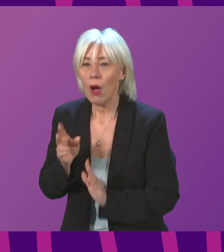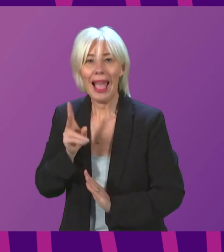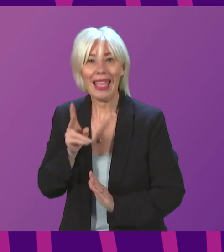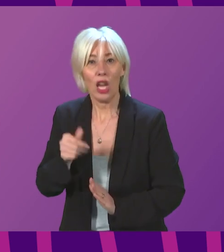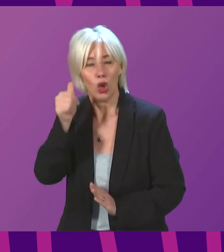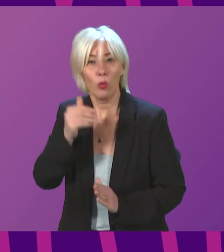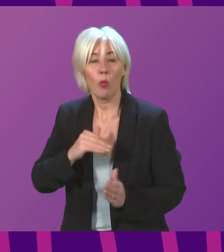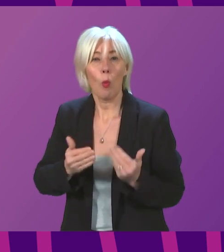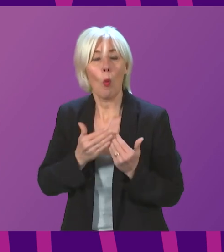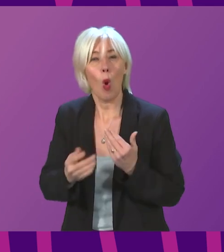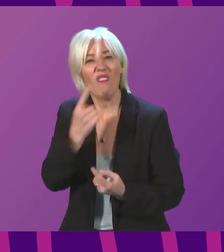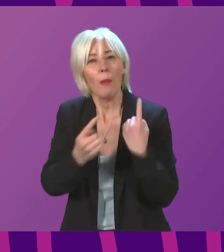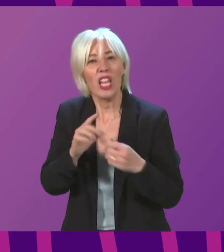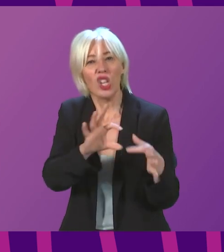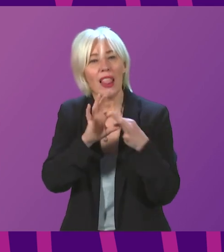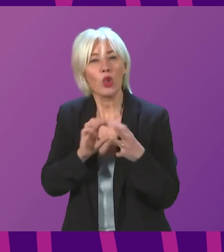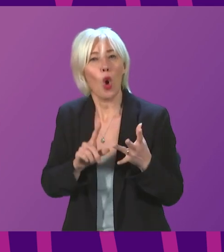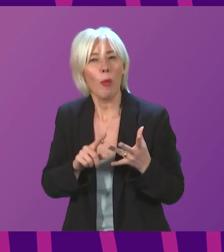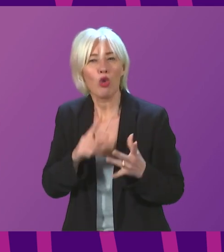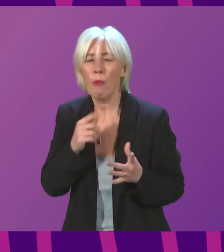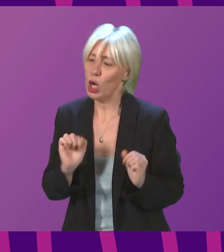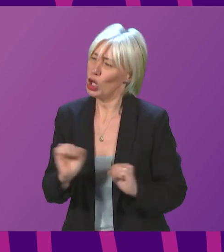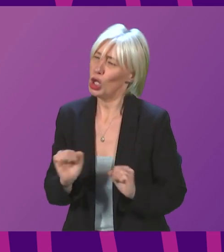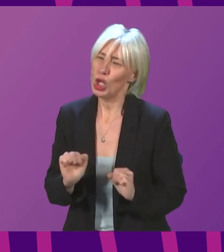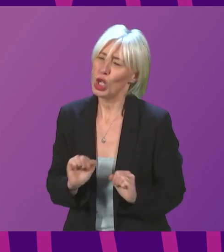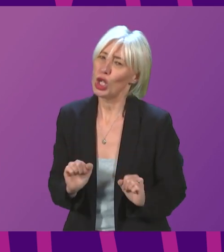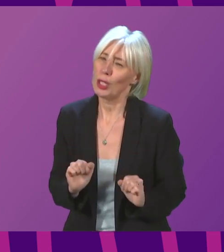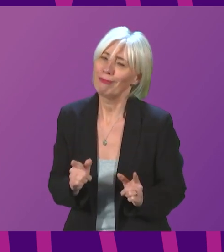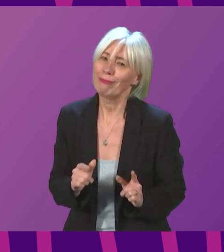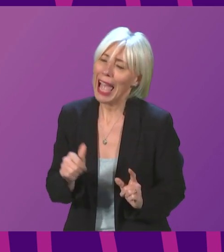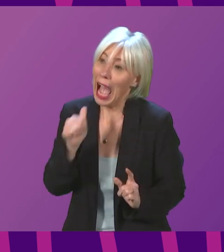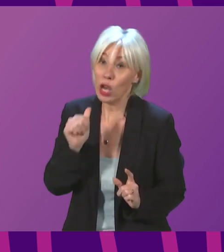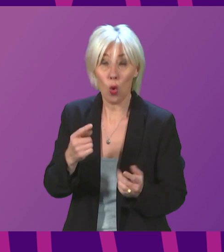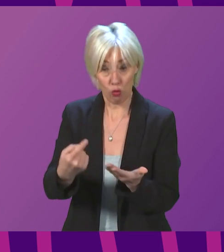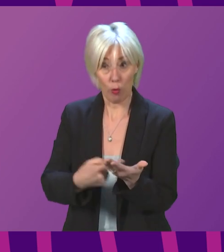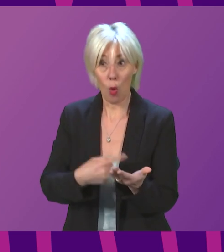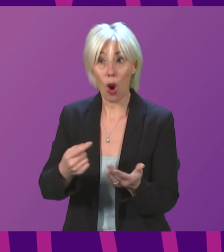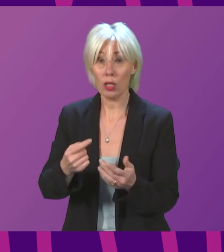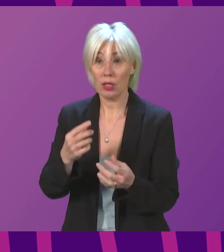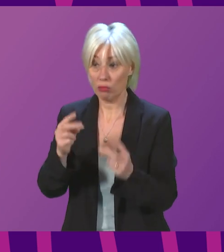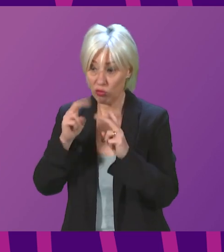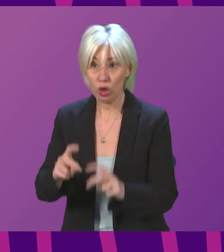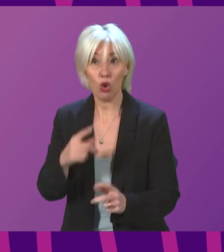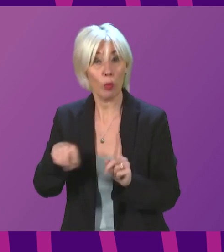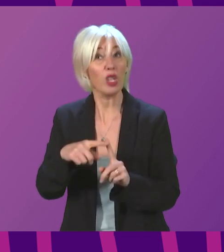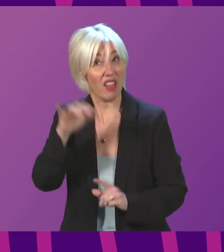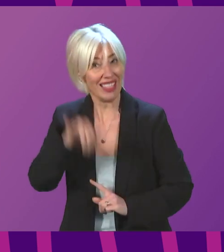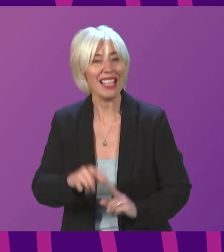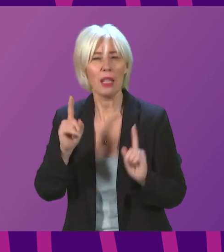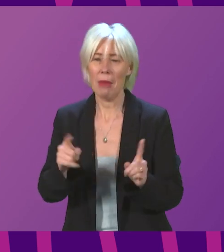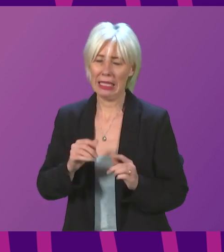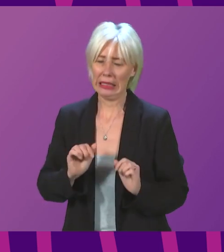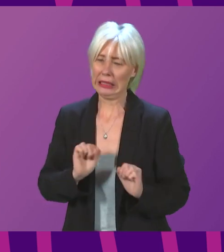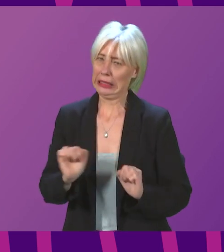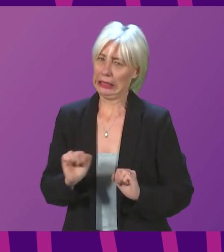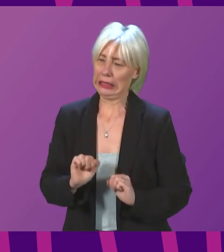know much more about Omicron. We're not quite at that stage yet, despite these positive reports. And if we move too quickly, then by